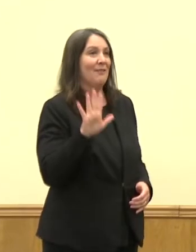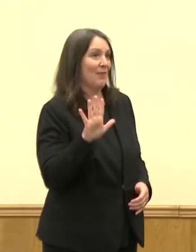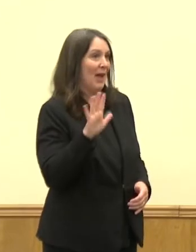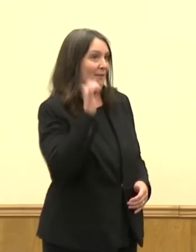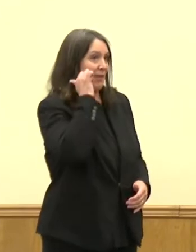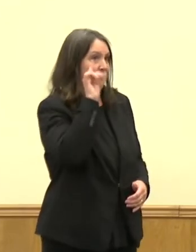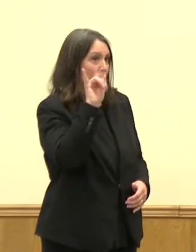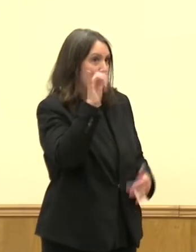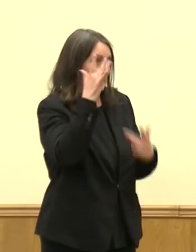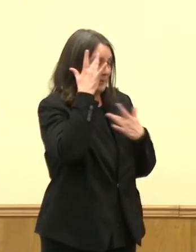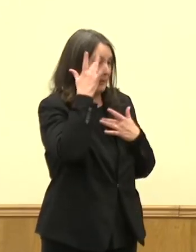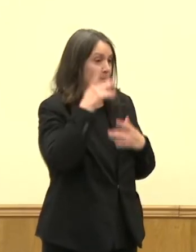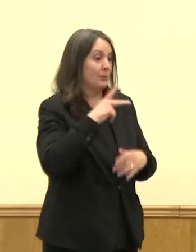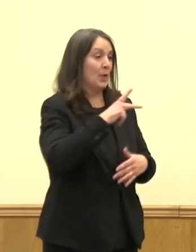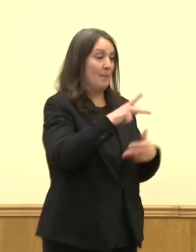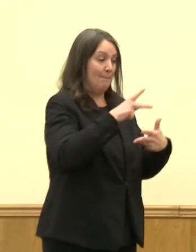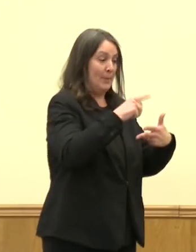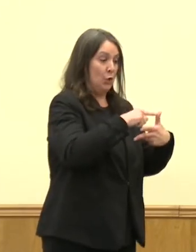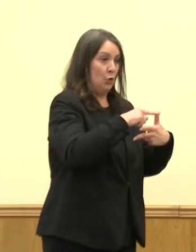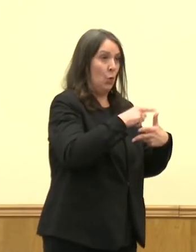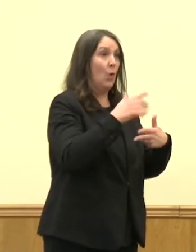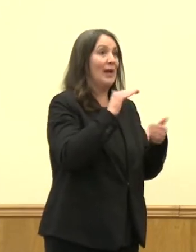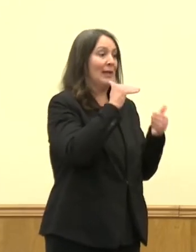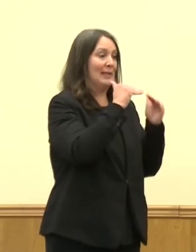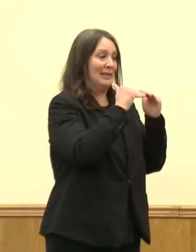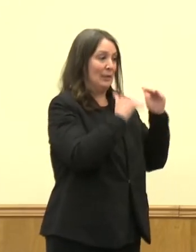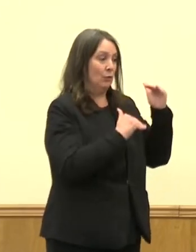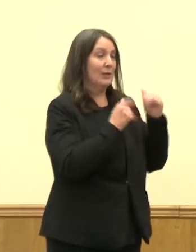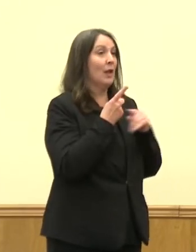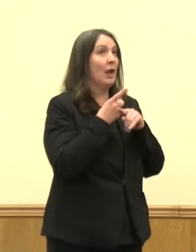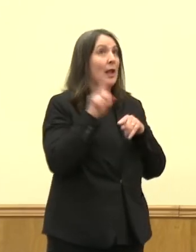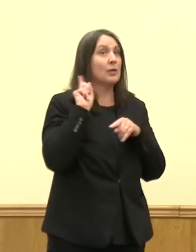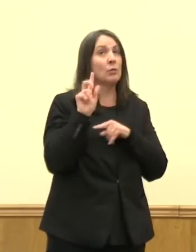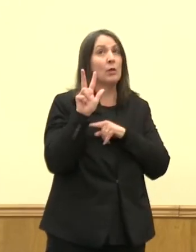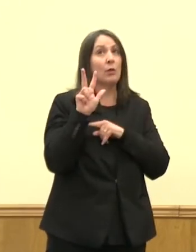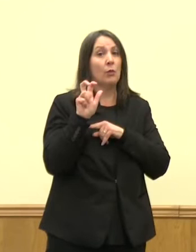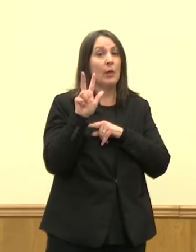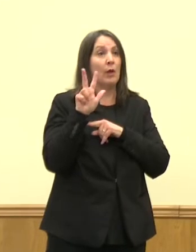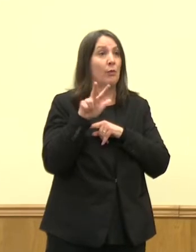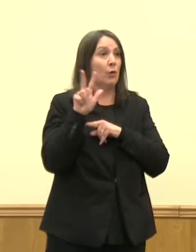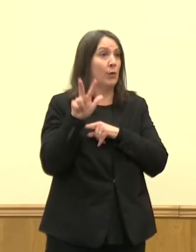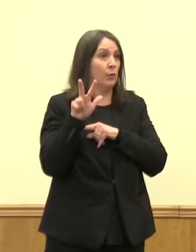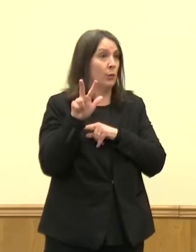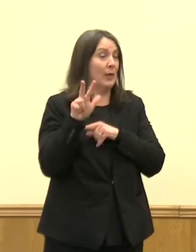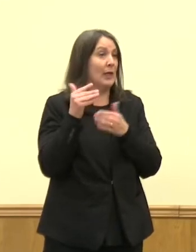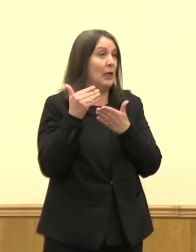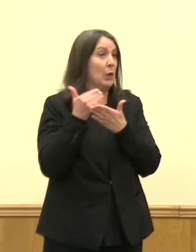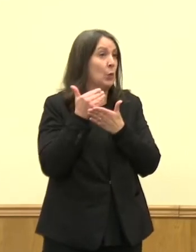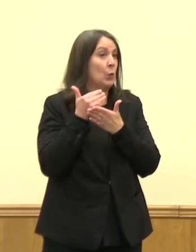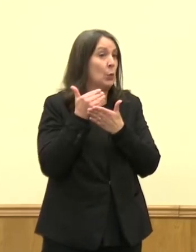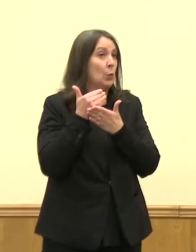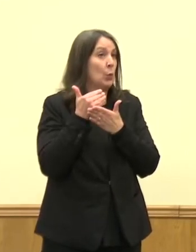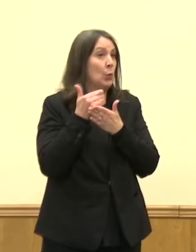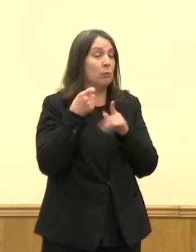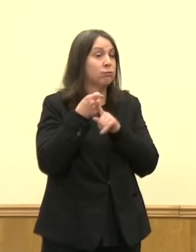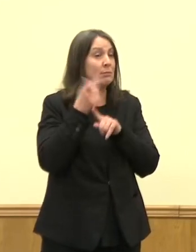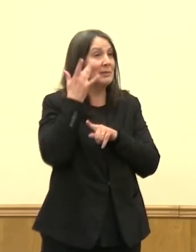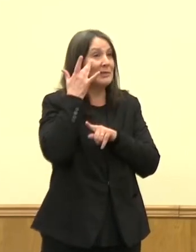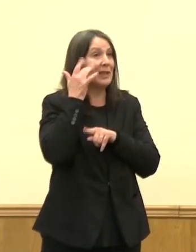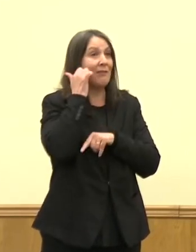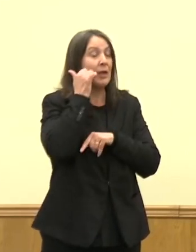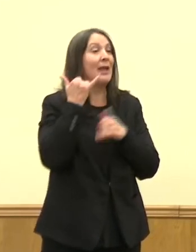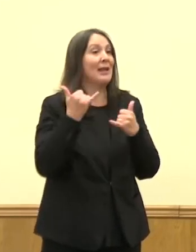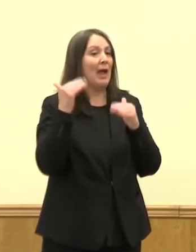Peoria specifically also saw a decrease. Last week, we were averaging 333 new cases each day, and now we are at